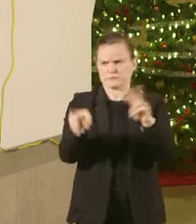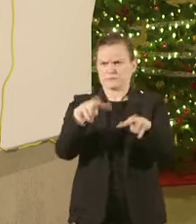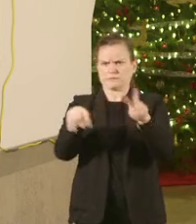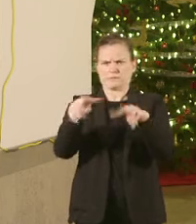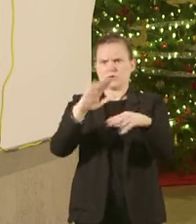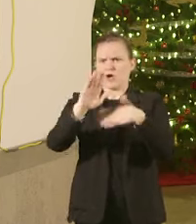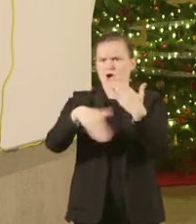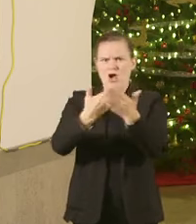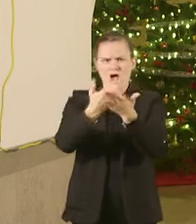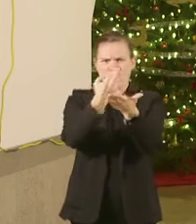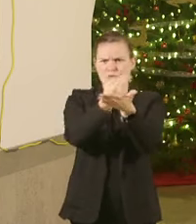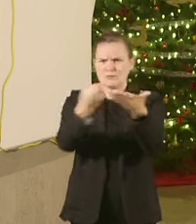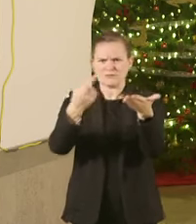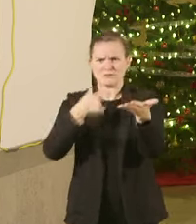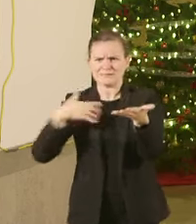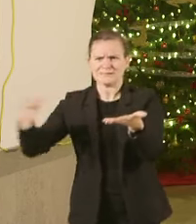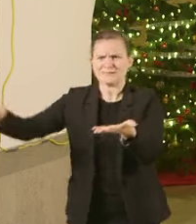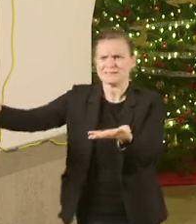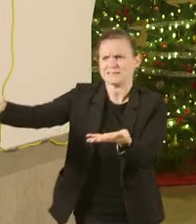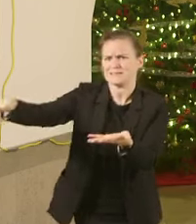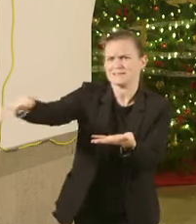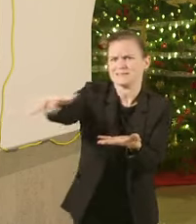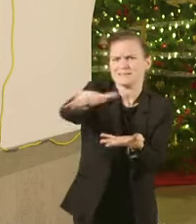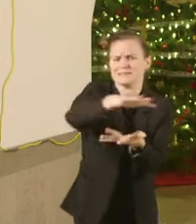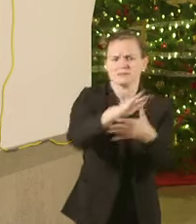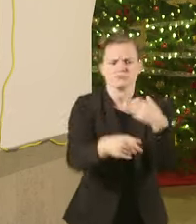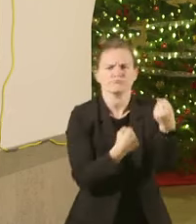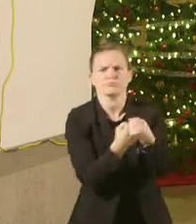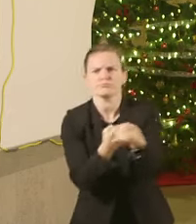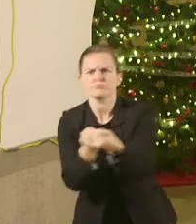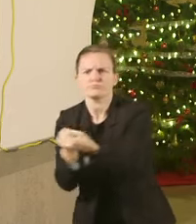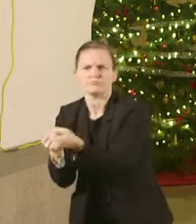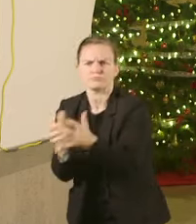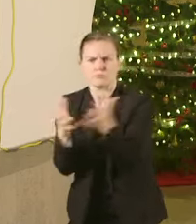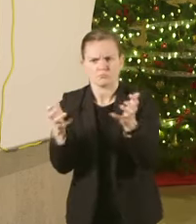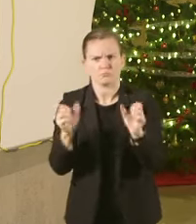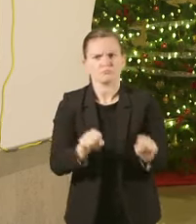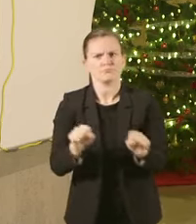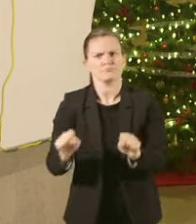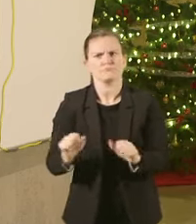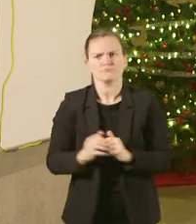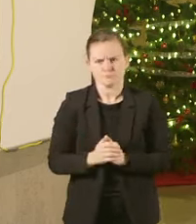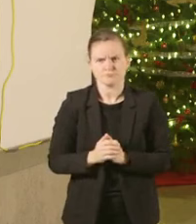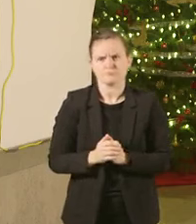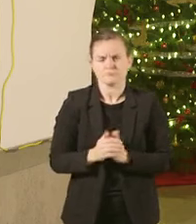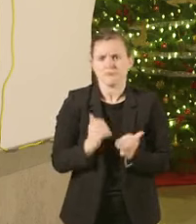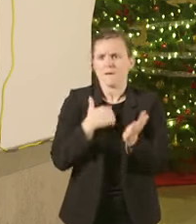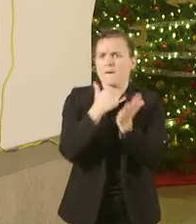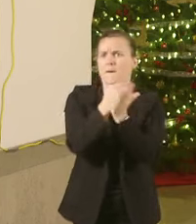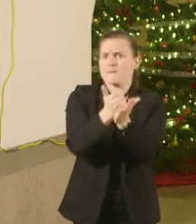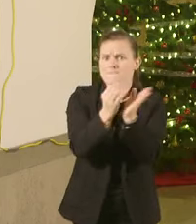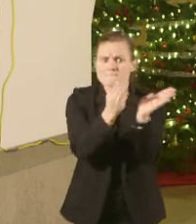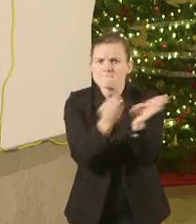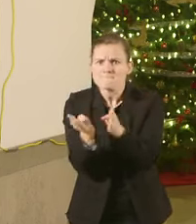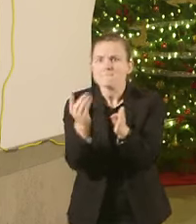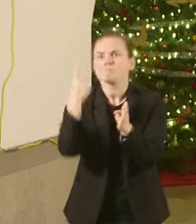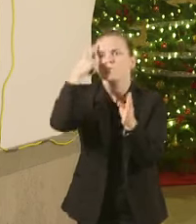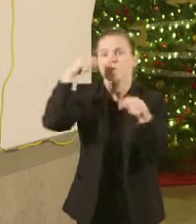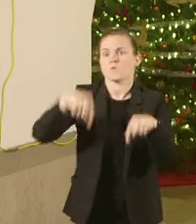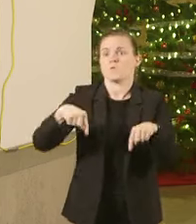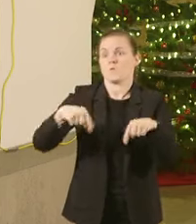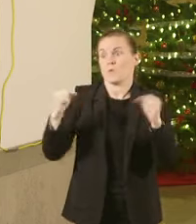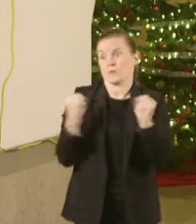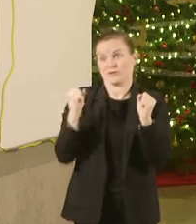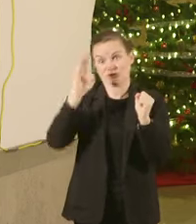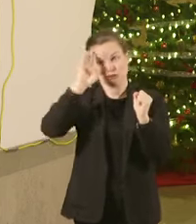options to further assist and prepare for a potential surge this winter the